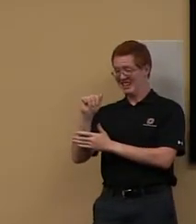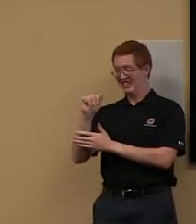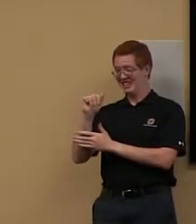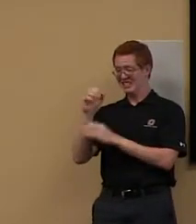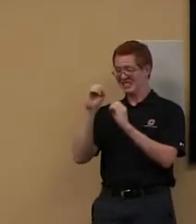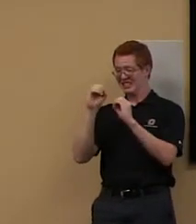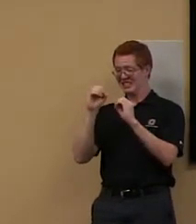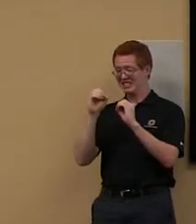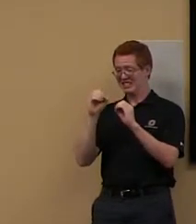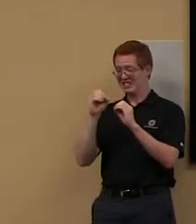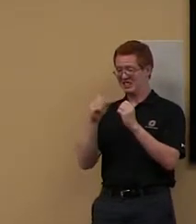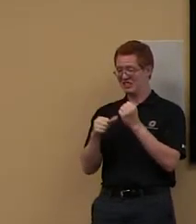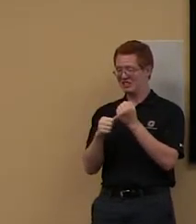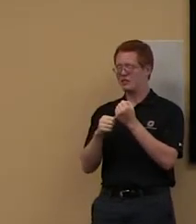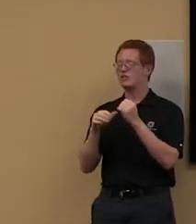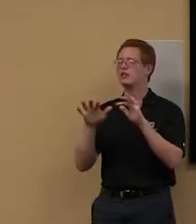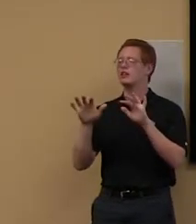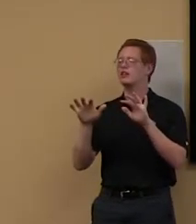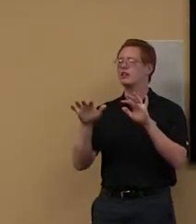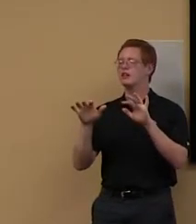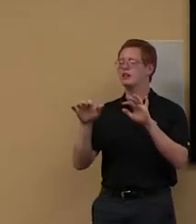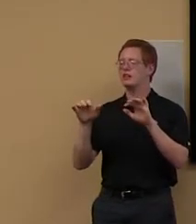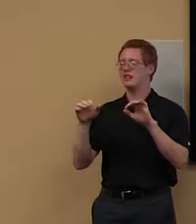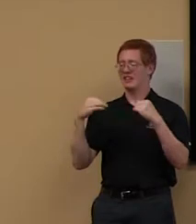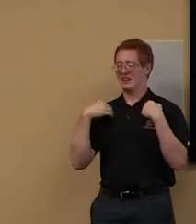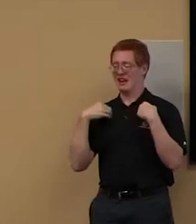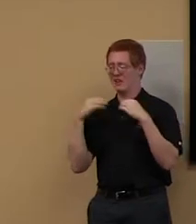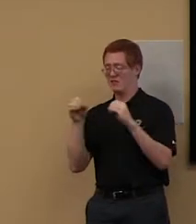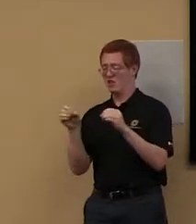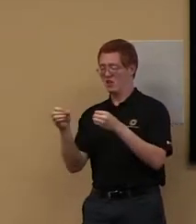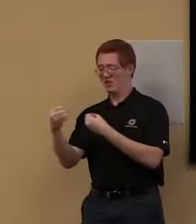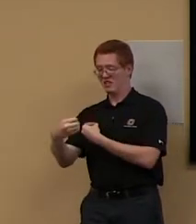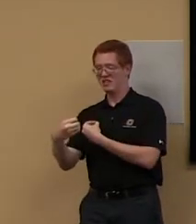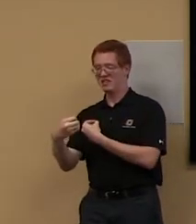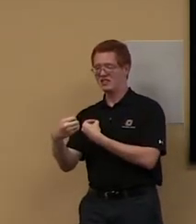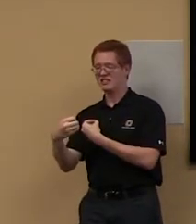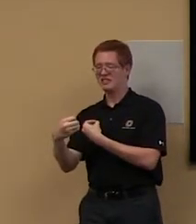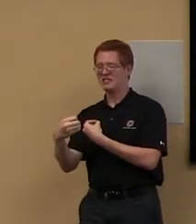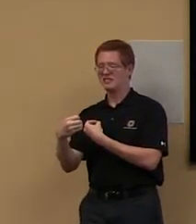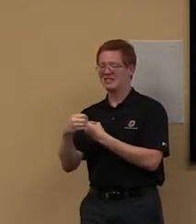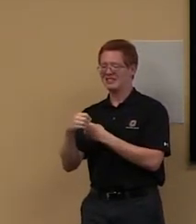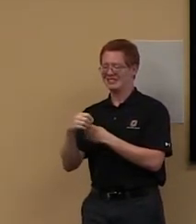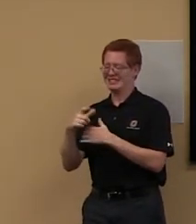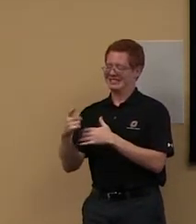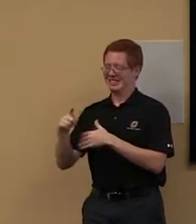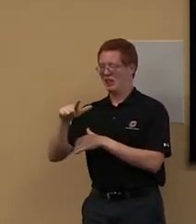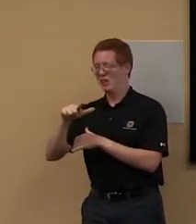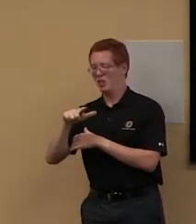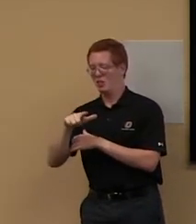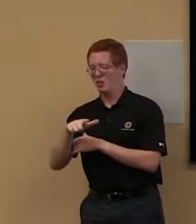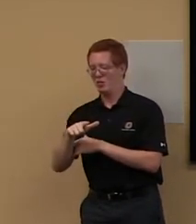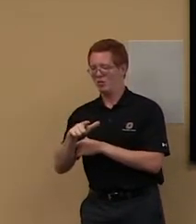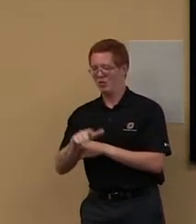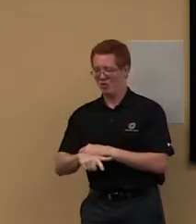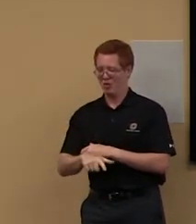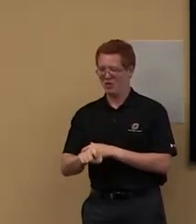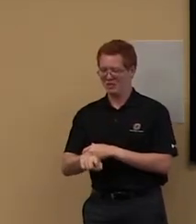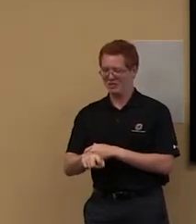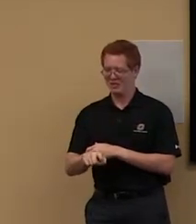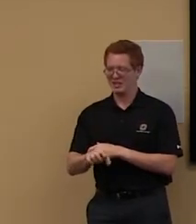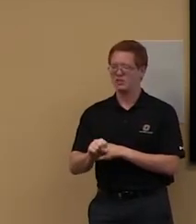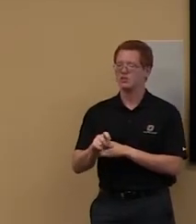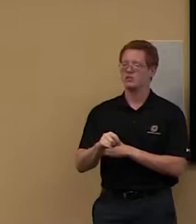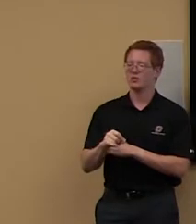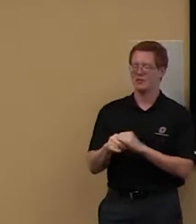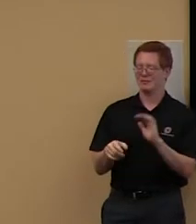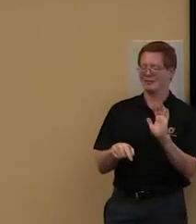So if you already have an office, then maybe keep the grad carols for folks who don't have an office. So that's it. Do you have an office?